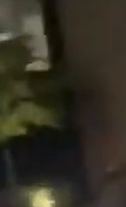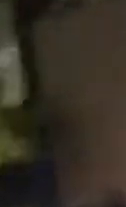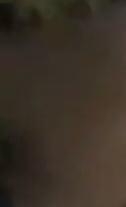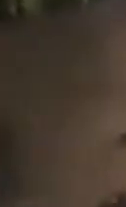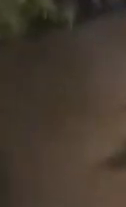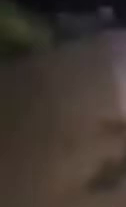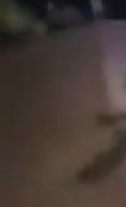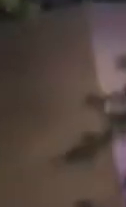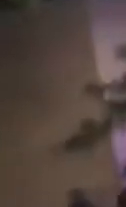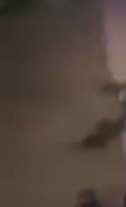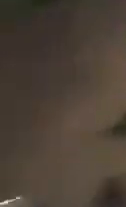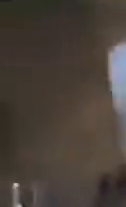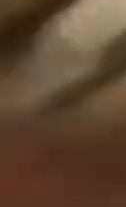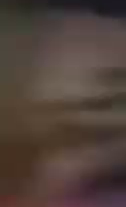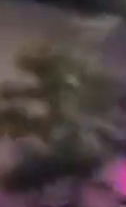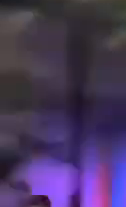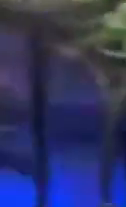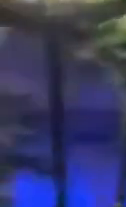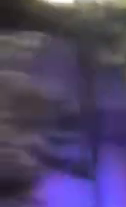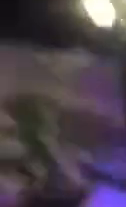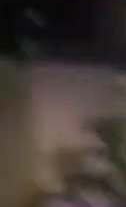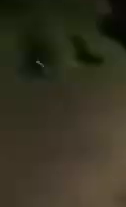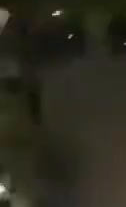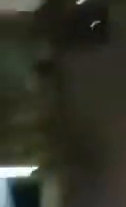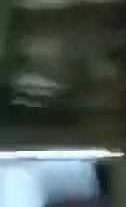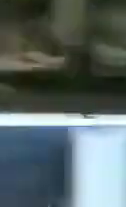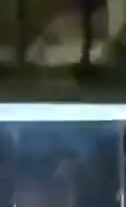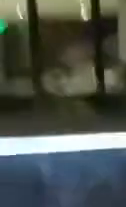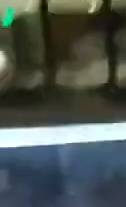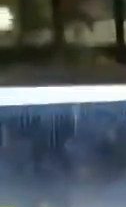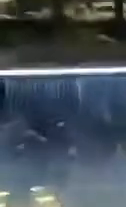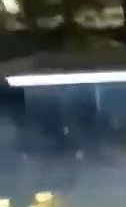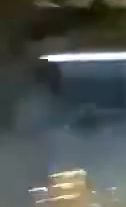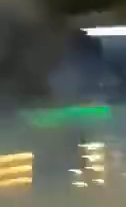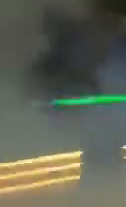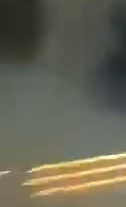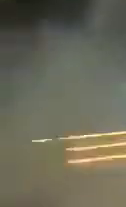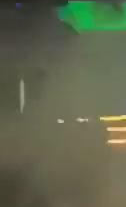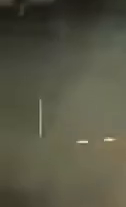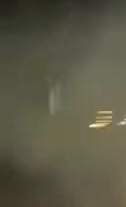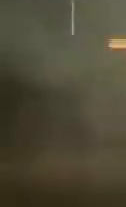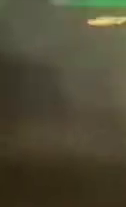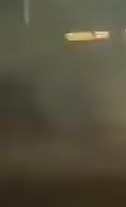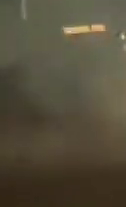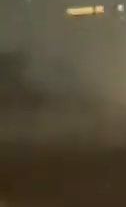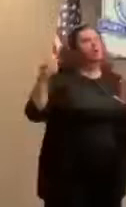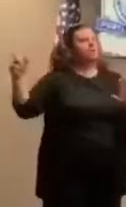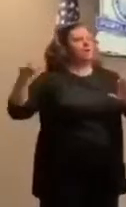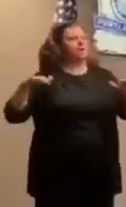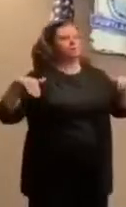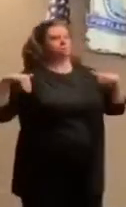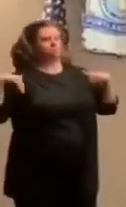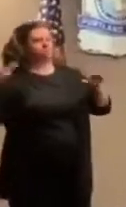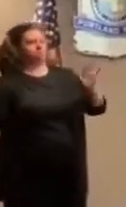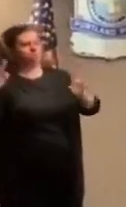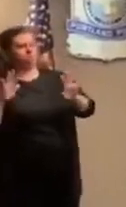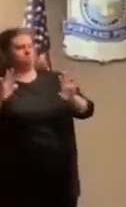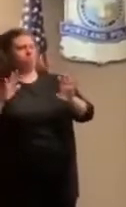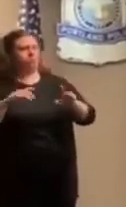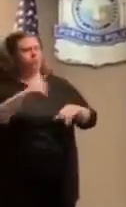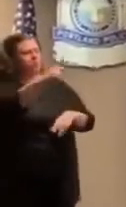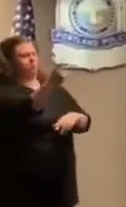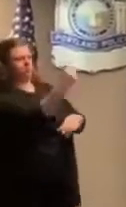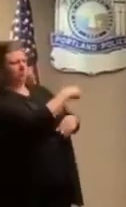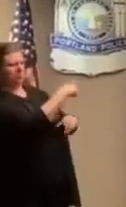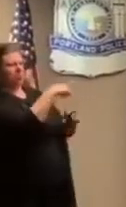moving west. Get out of downtown now. Move past Broadway. This area is closed. We cleared with PPV all